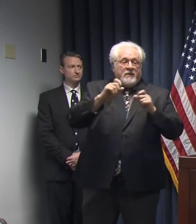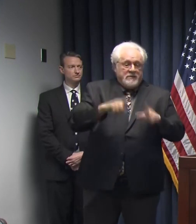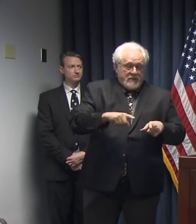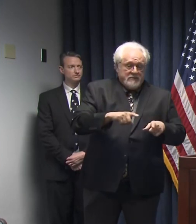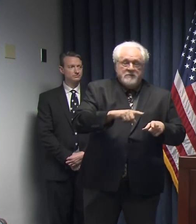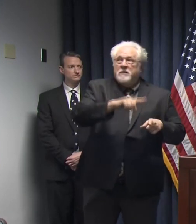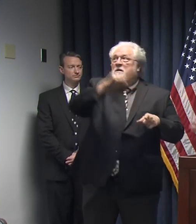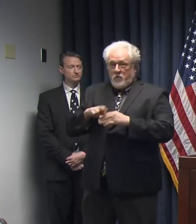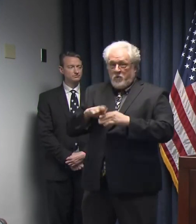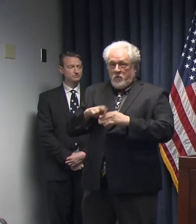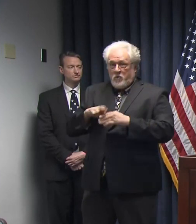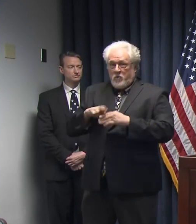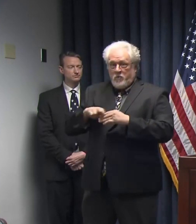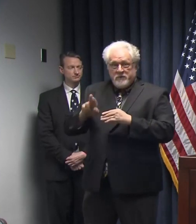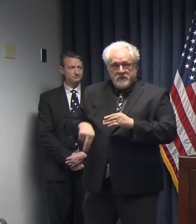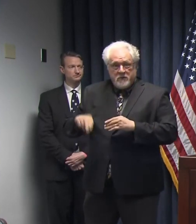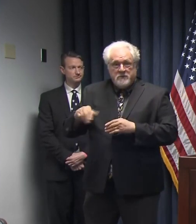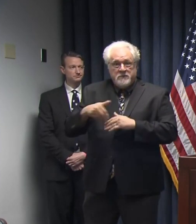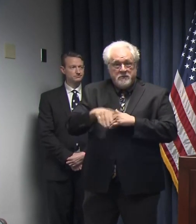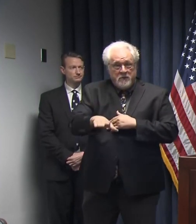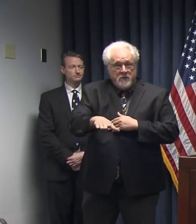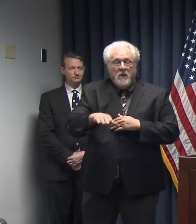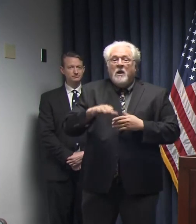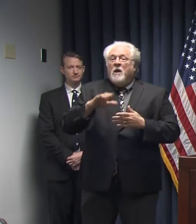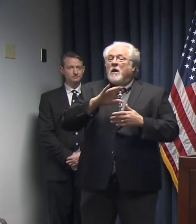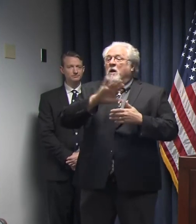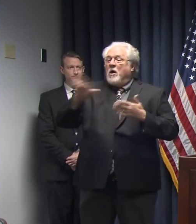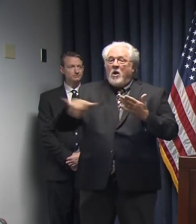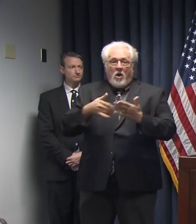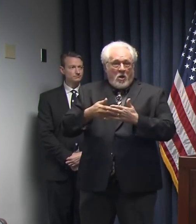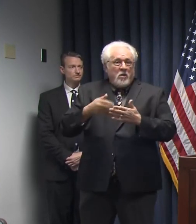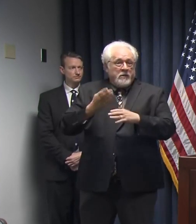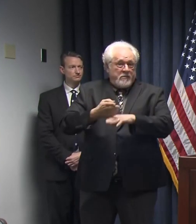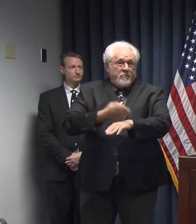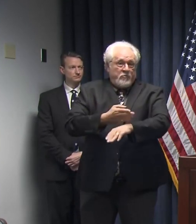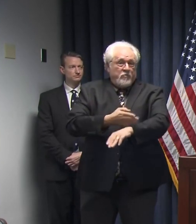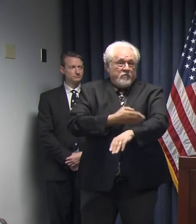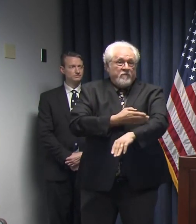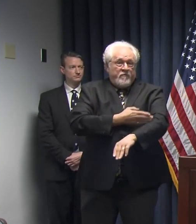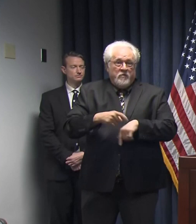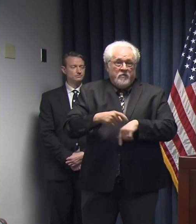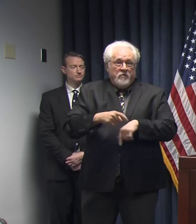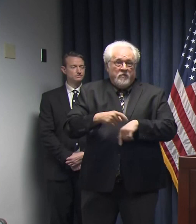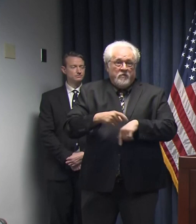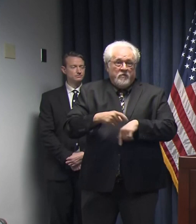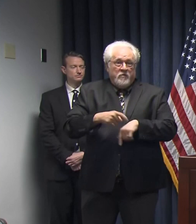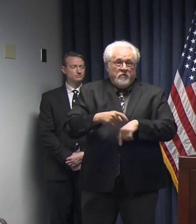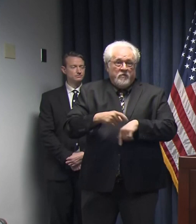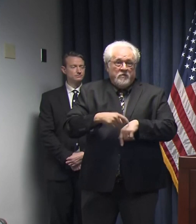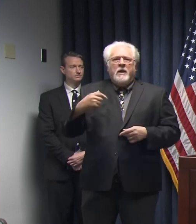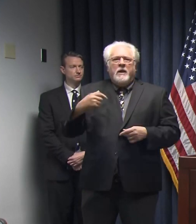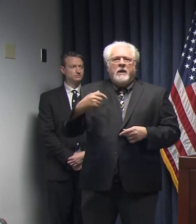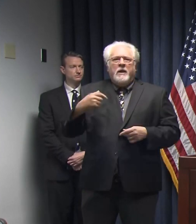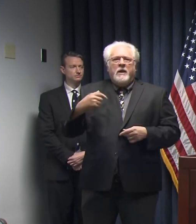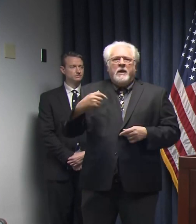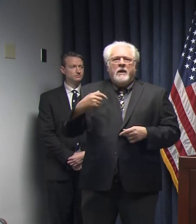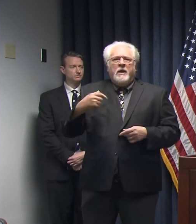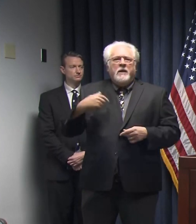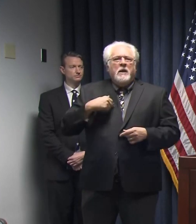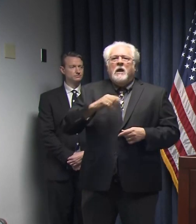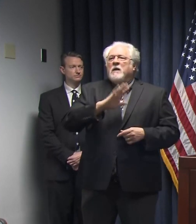are known and communicated, all of these things are improving tremendously over time. We are